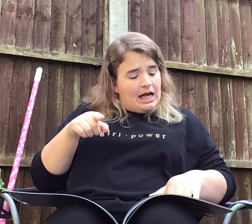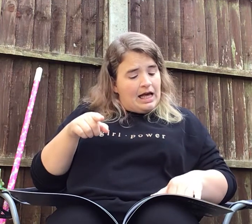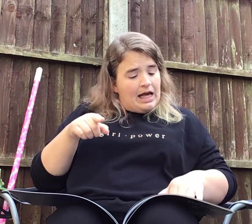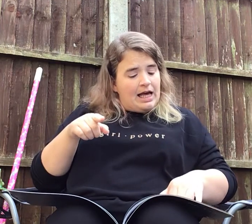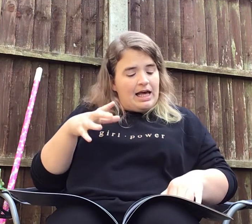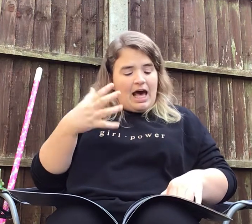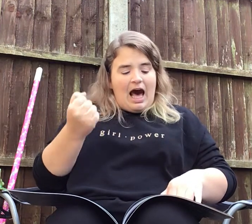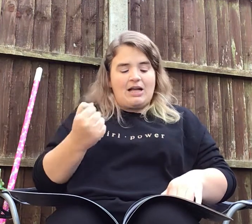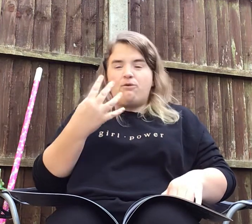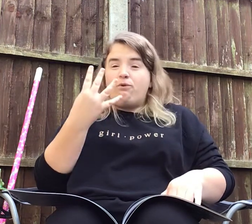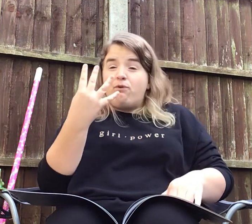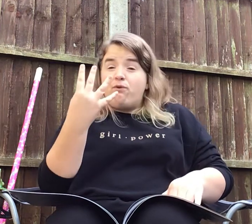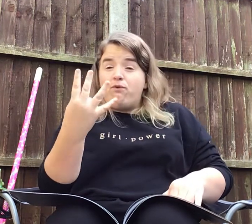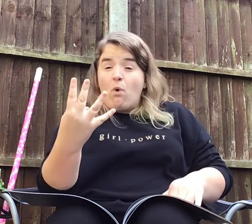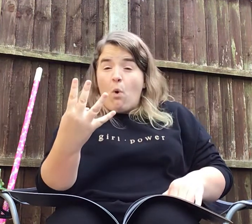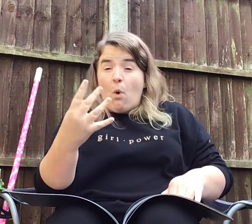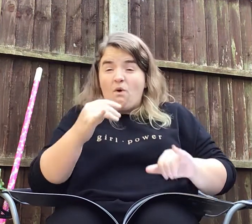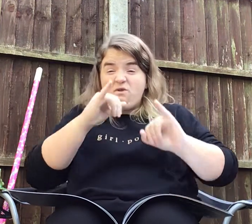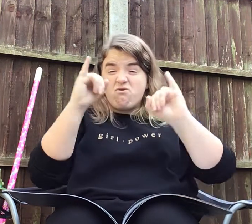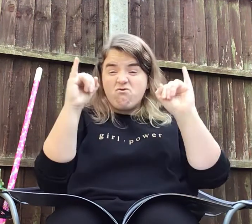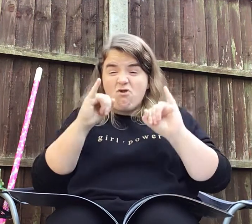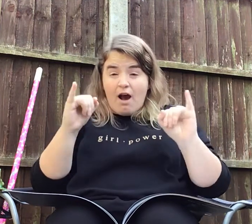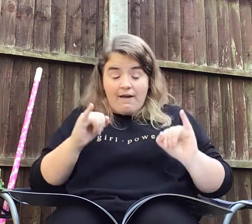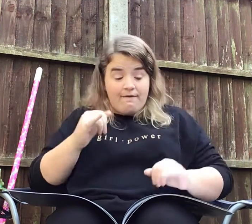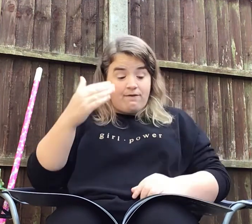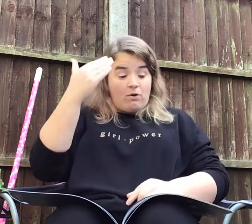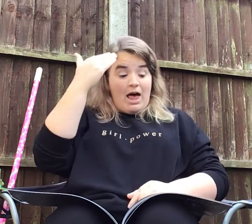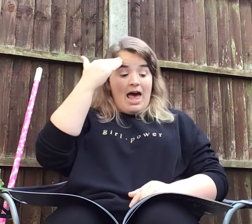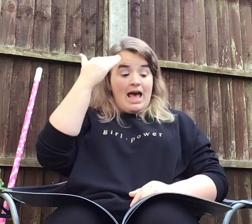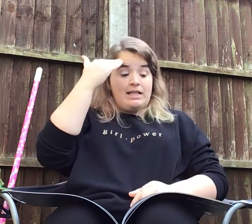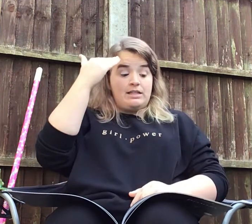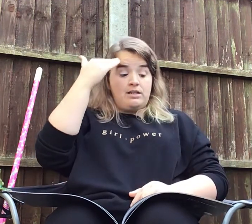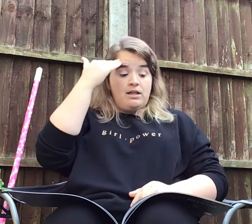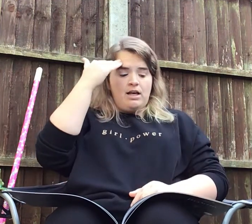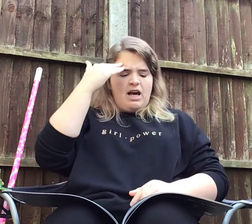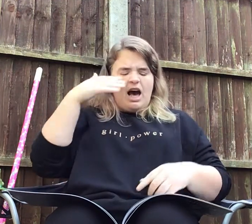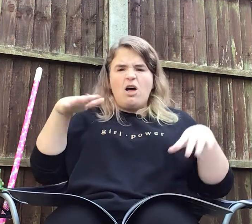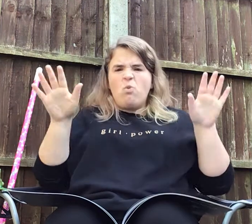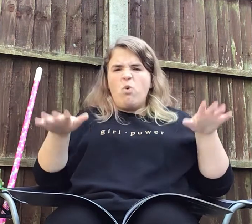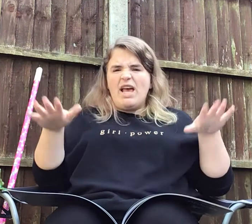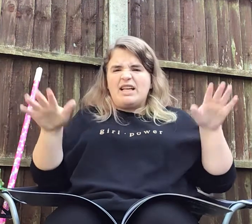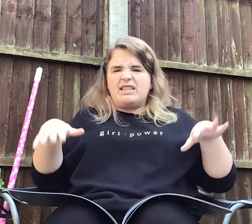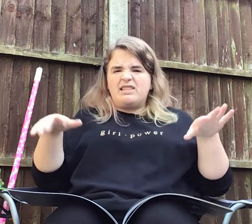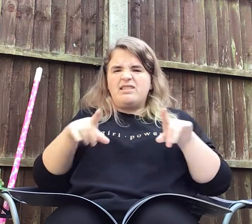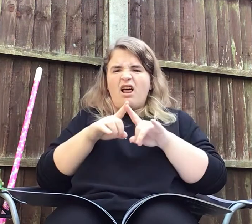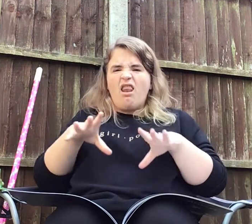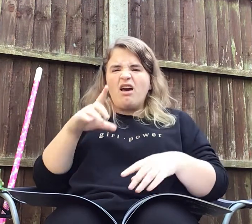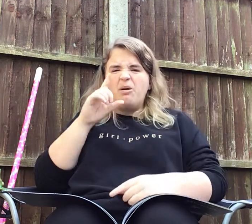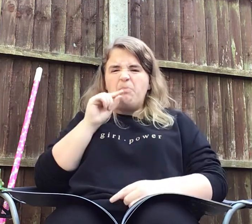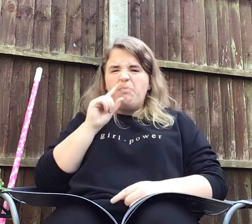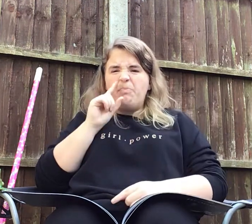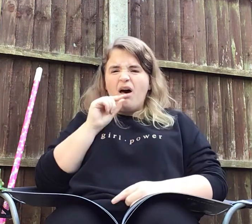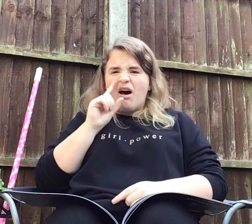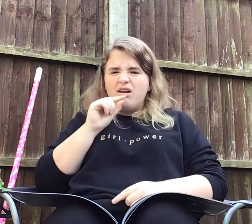It had four frightful heads and wings like a bird.